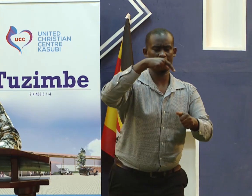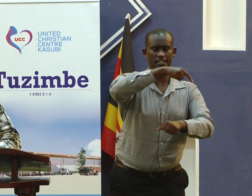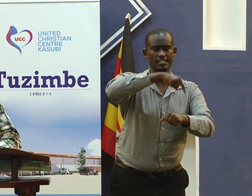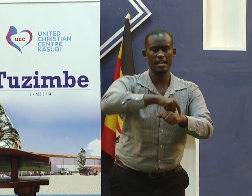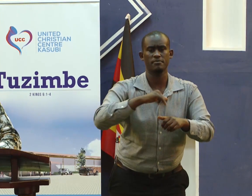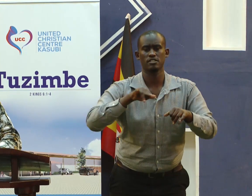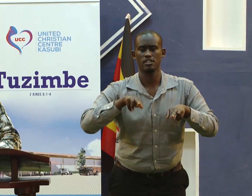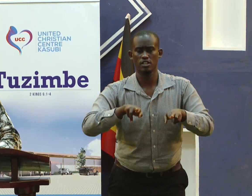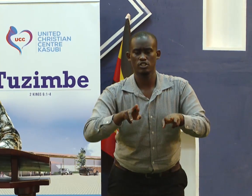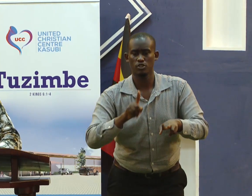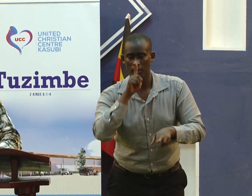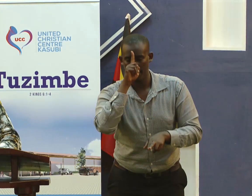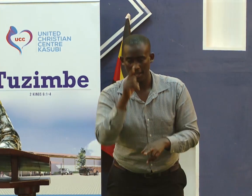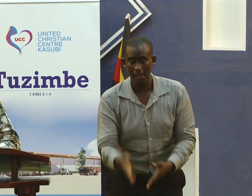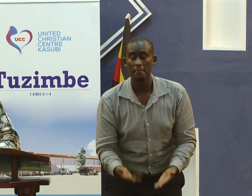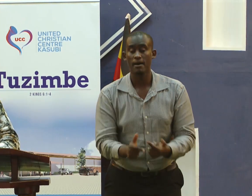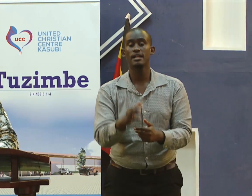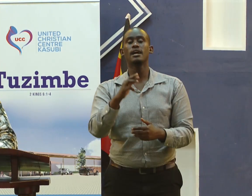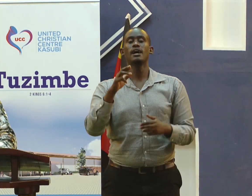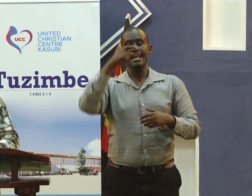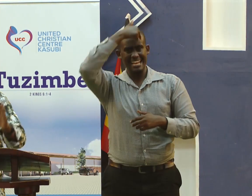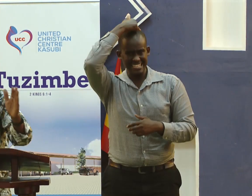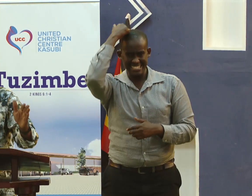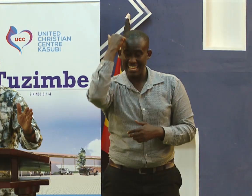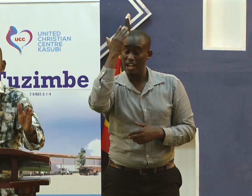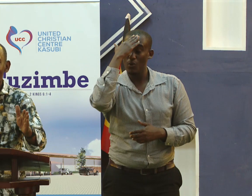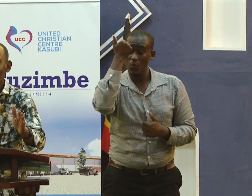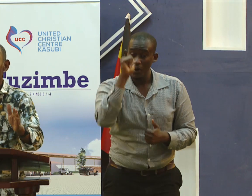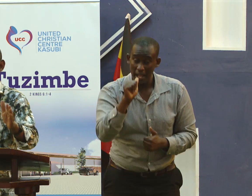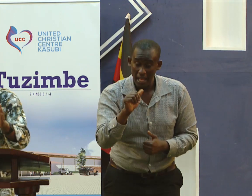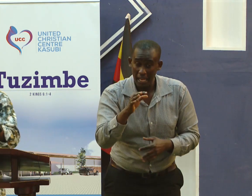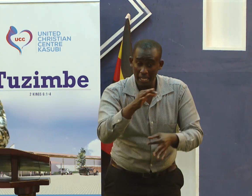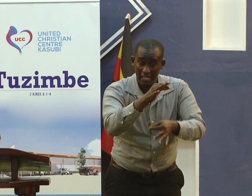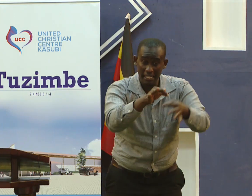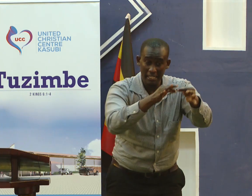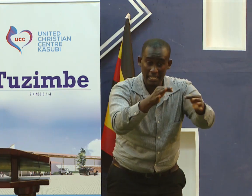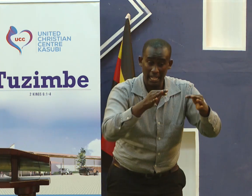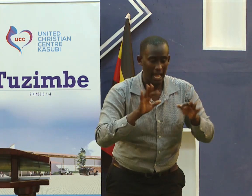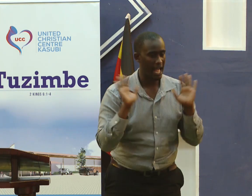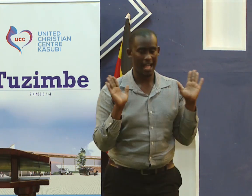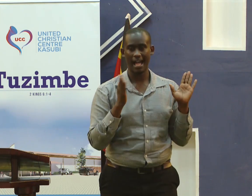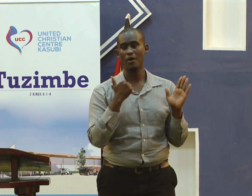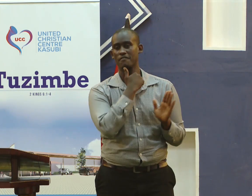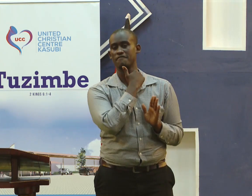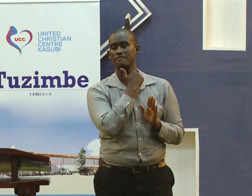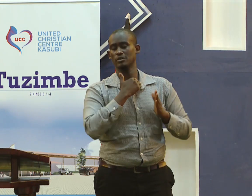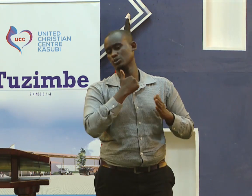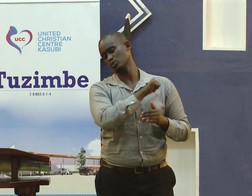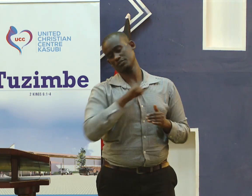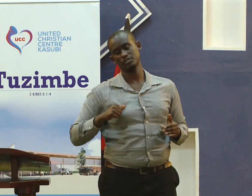the time for receiving the gift had not yet come. I pray for you born again